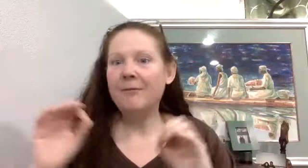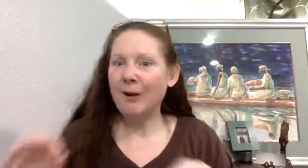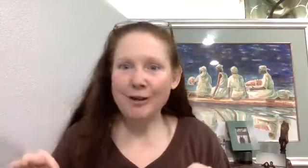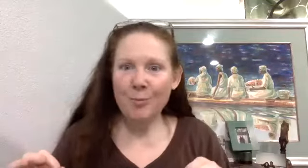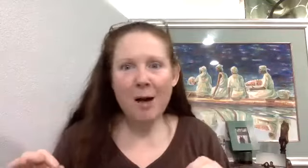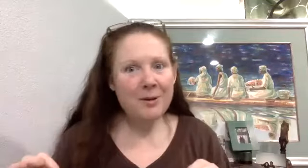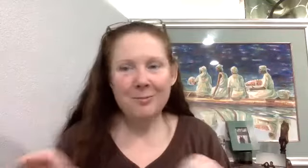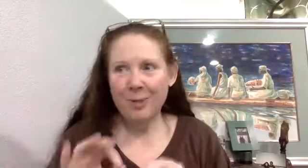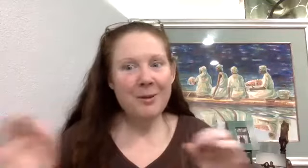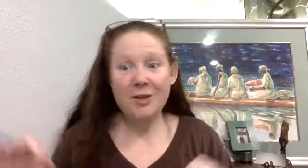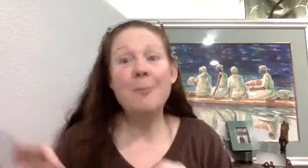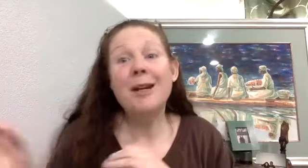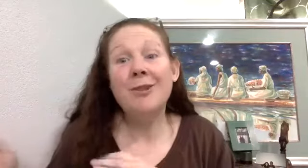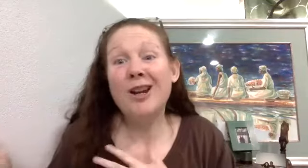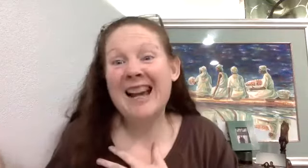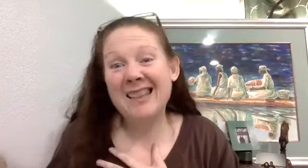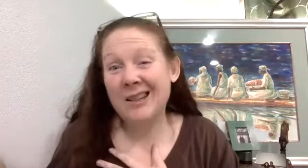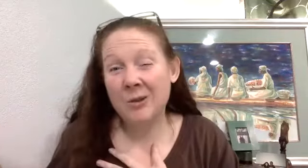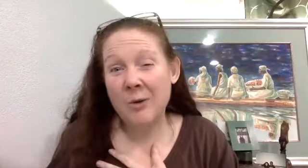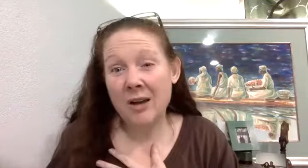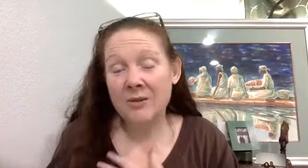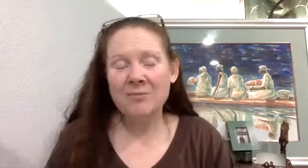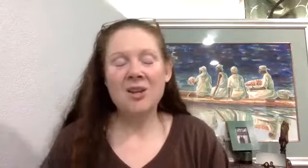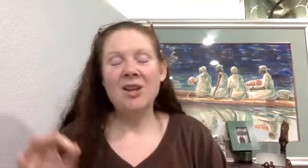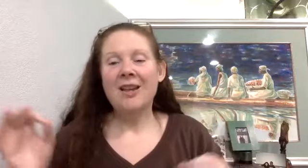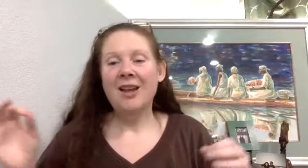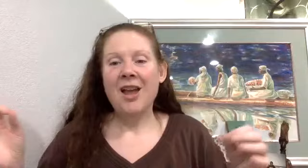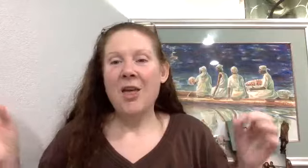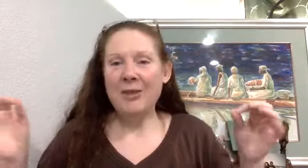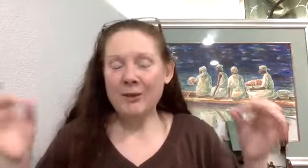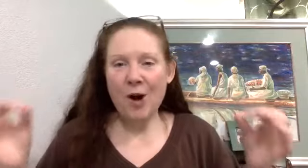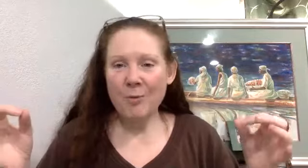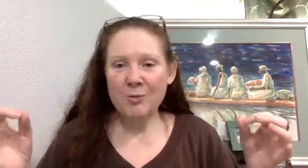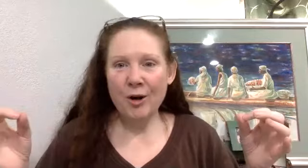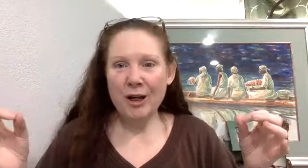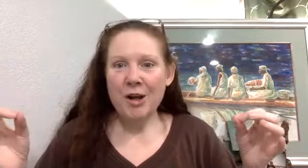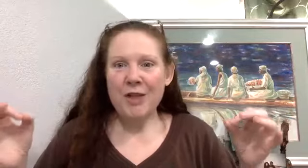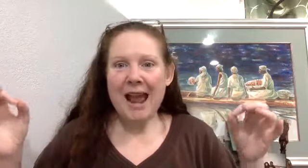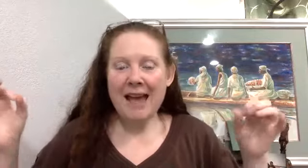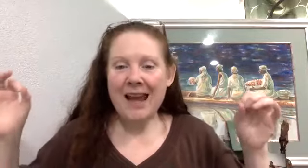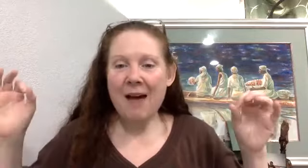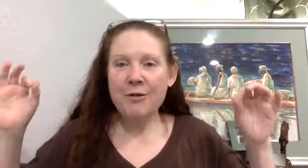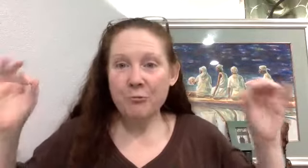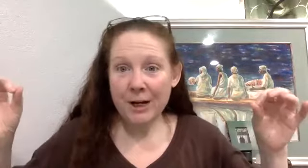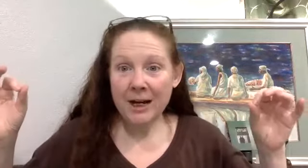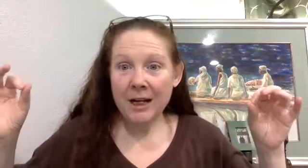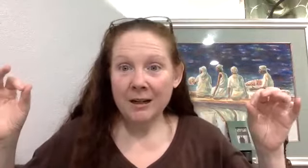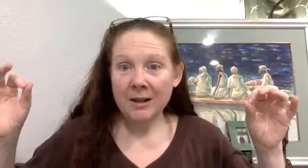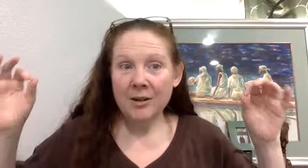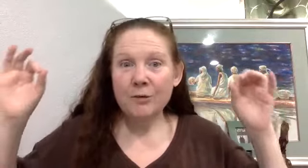a very low population. I'm not even on the continental U S. Yeah. At this farmer's market, they had to have three to